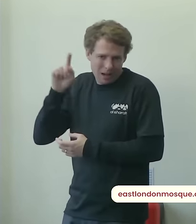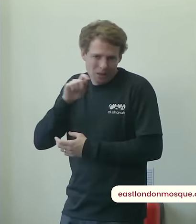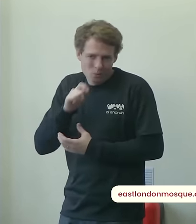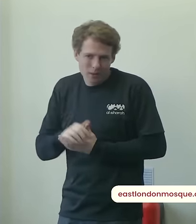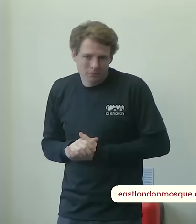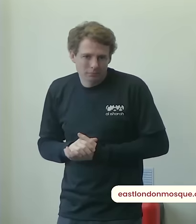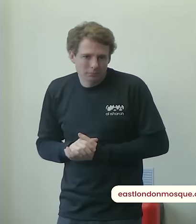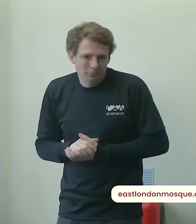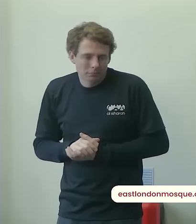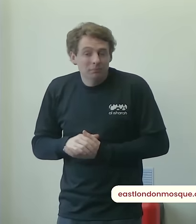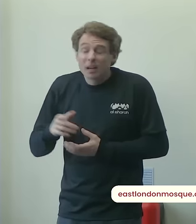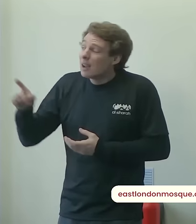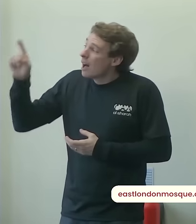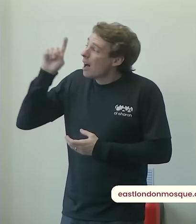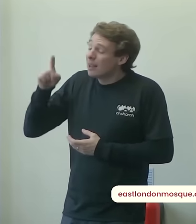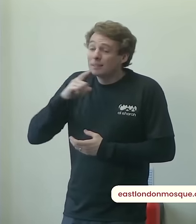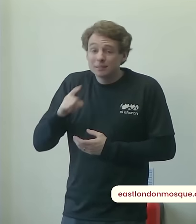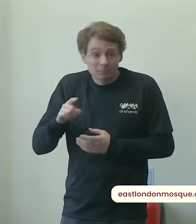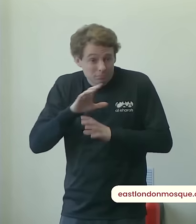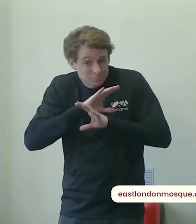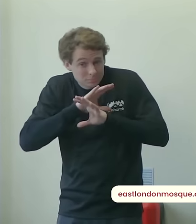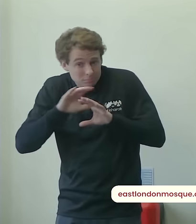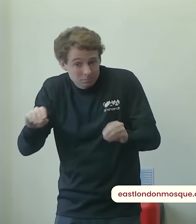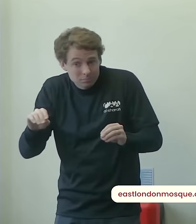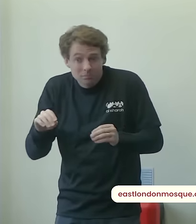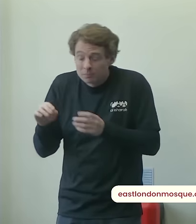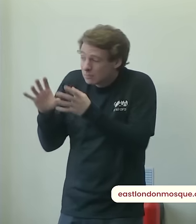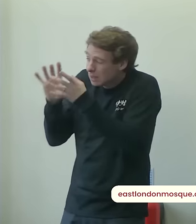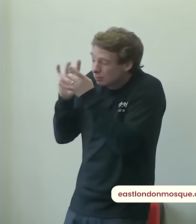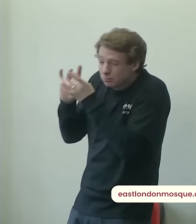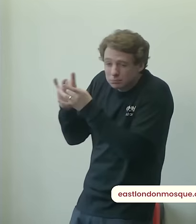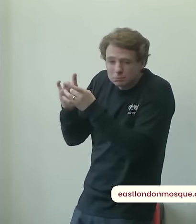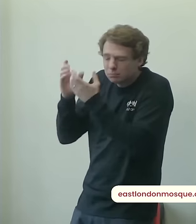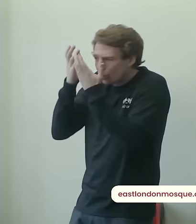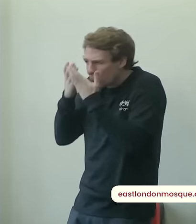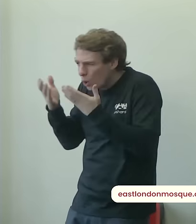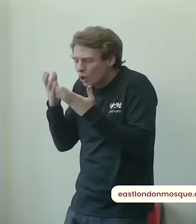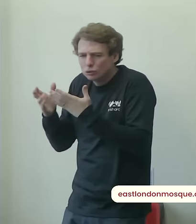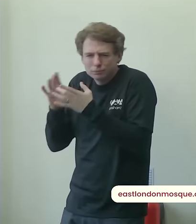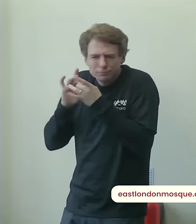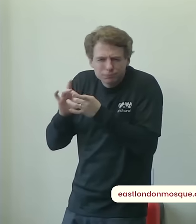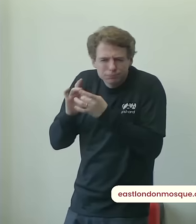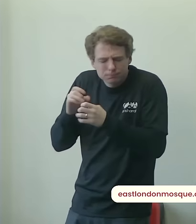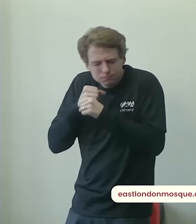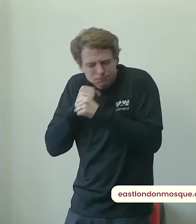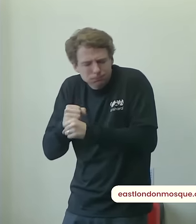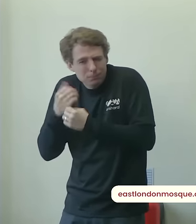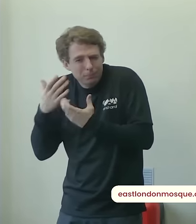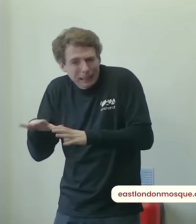with us good news to you if you disconnected as a result of your tests then you are at a loss if you